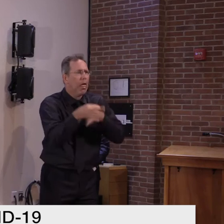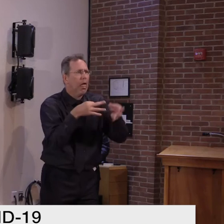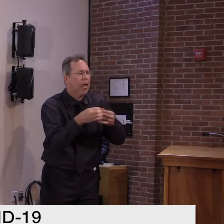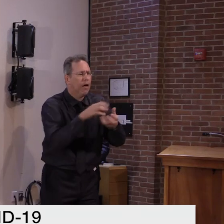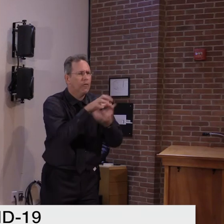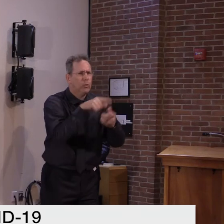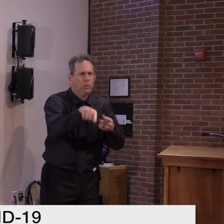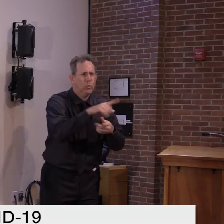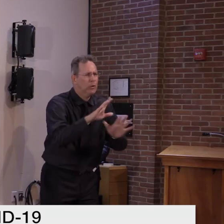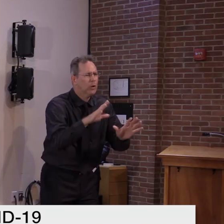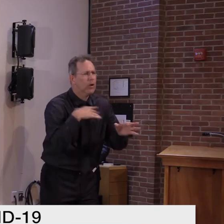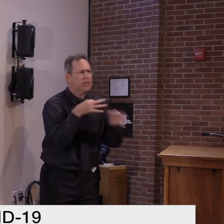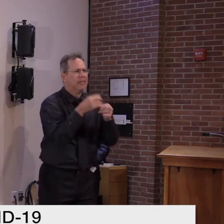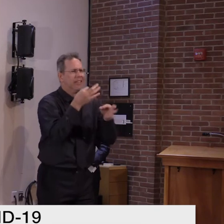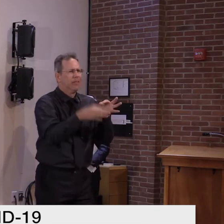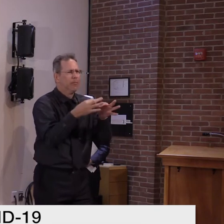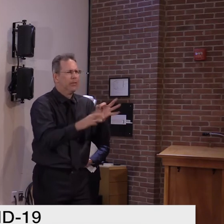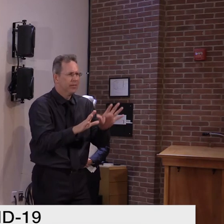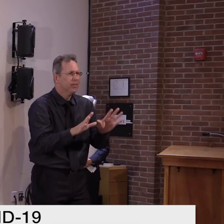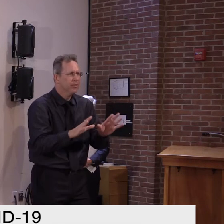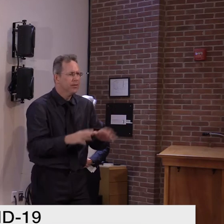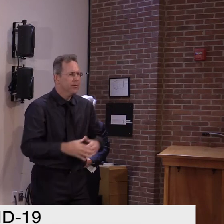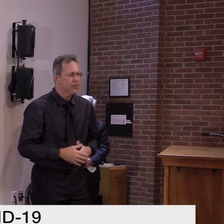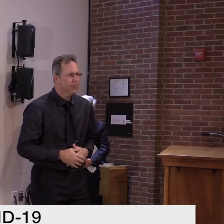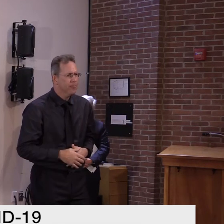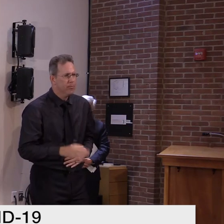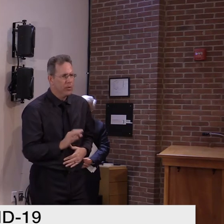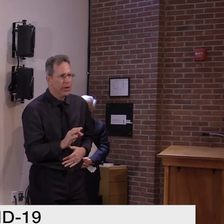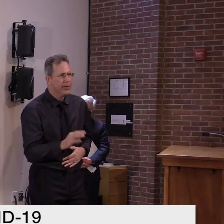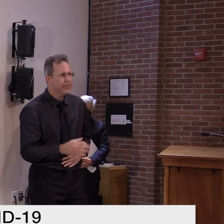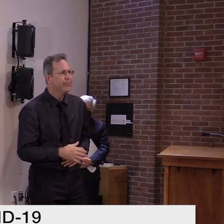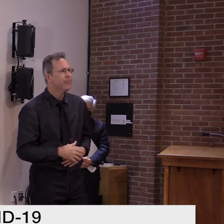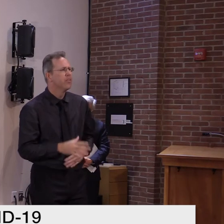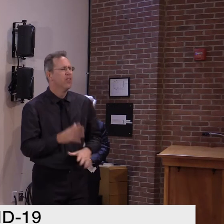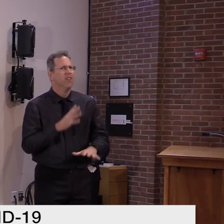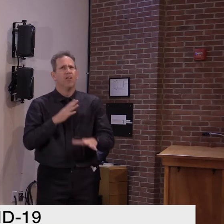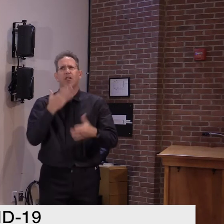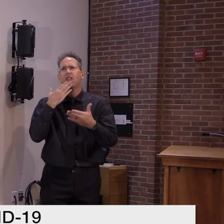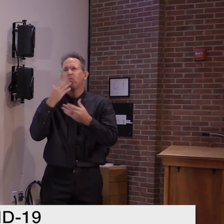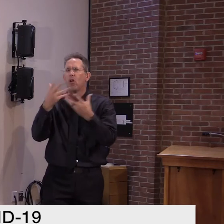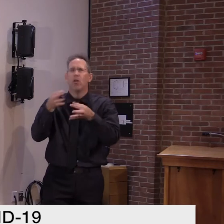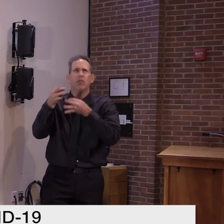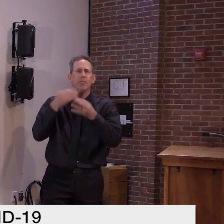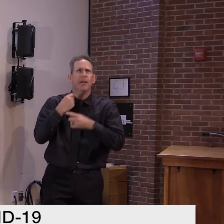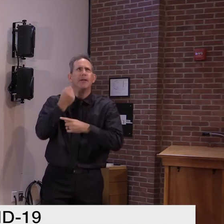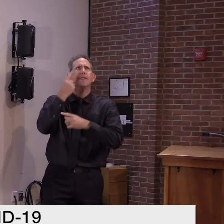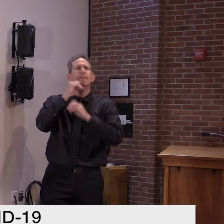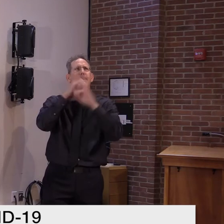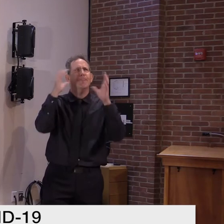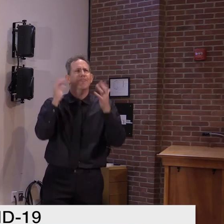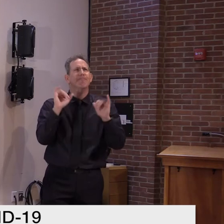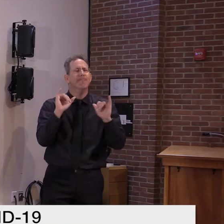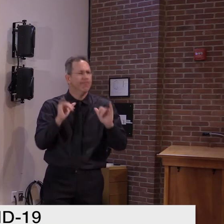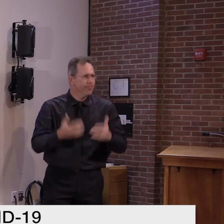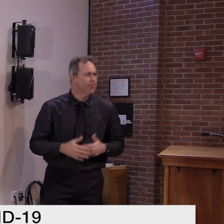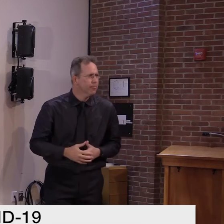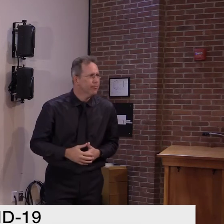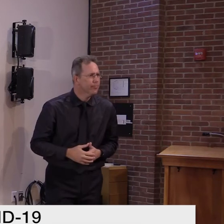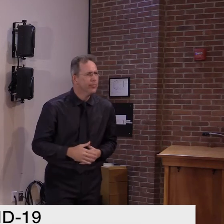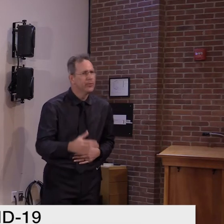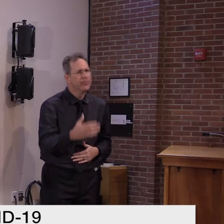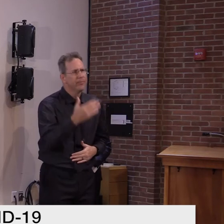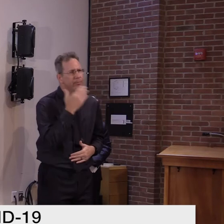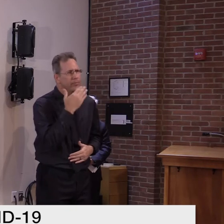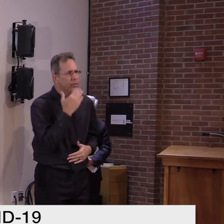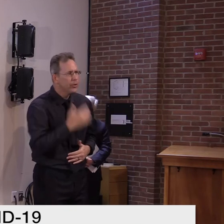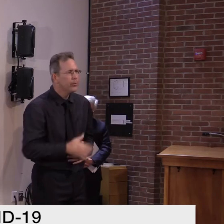Oh, great. Well, thank you all very much, as always. I appreciate it. Thank you all for